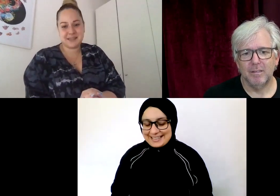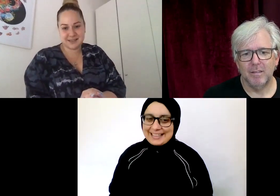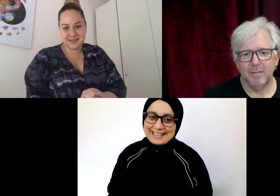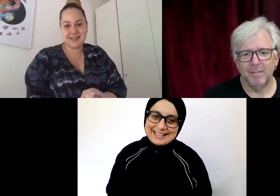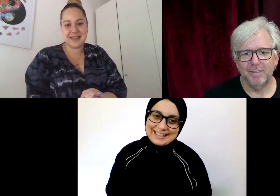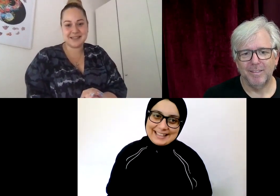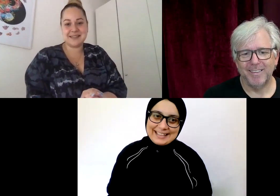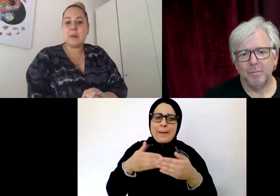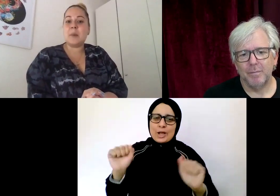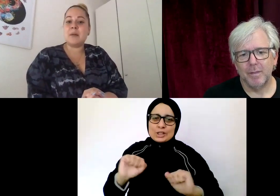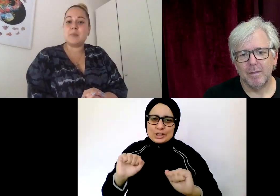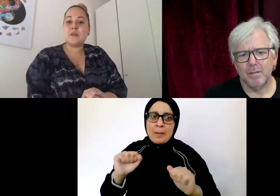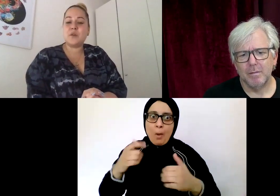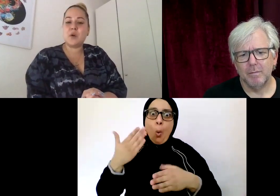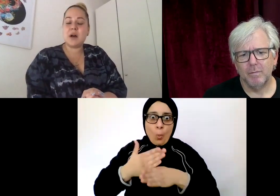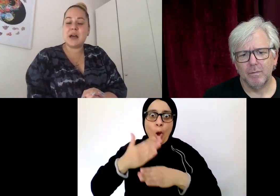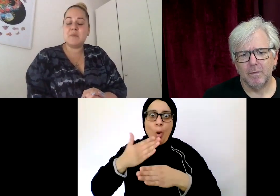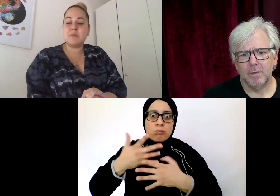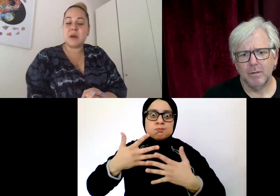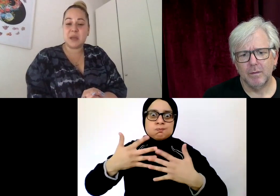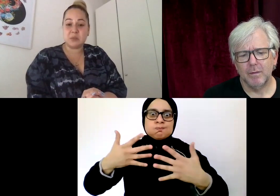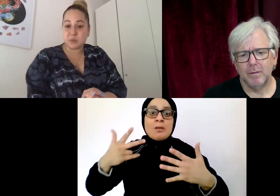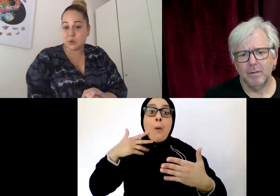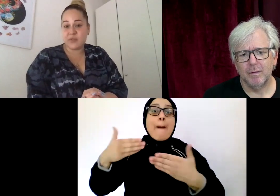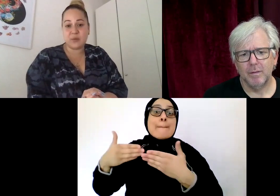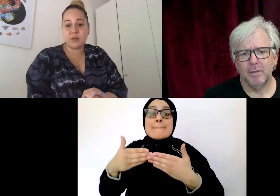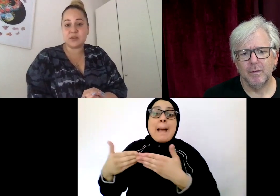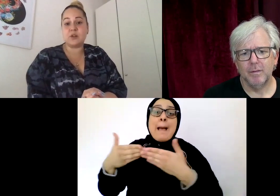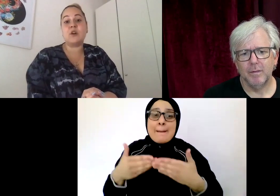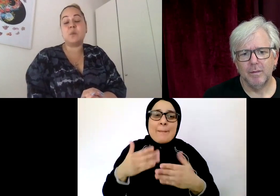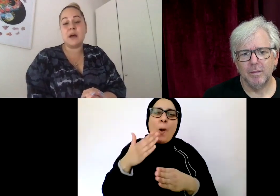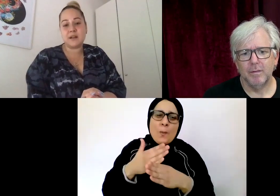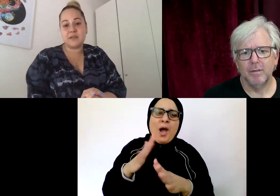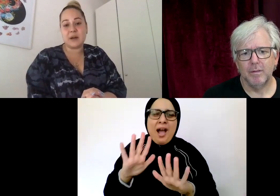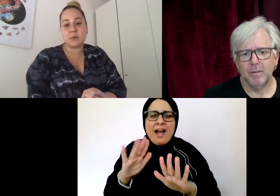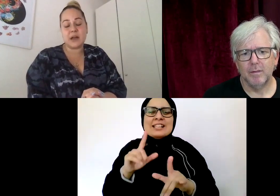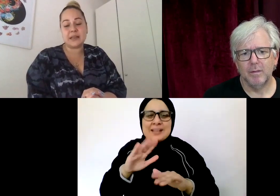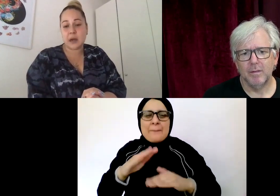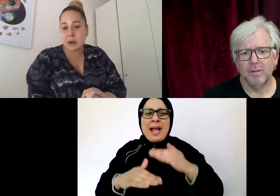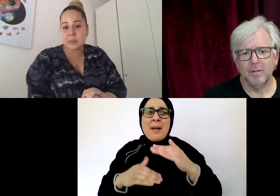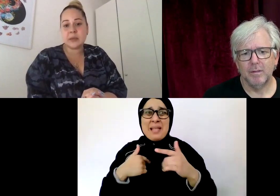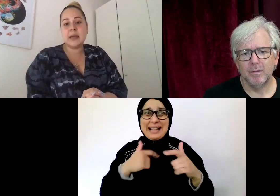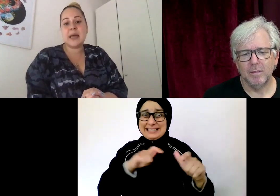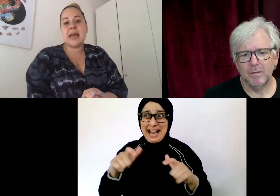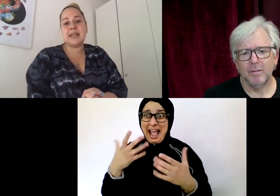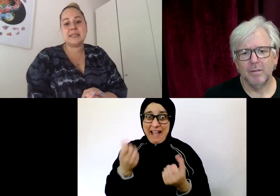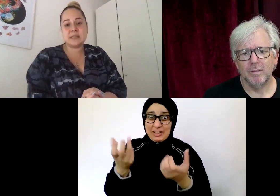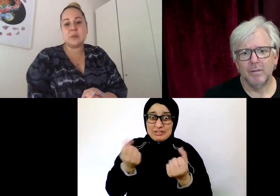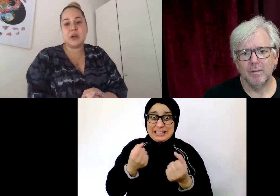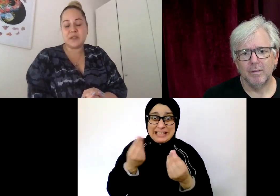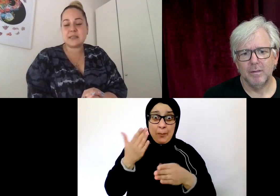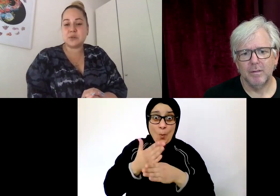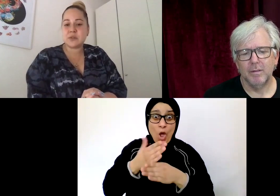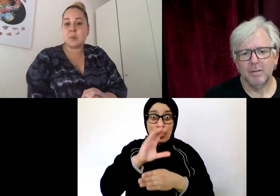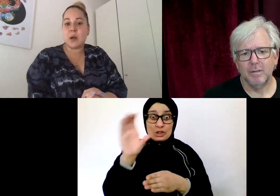Yes, yes. But before my baby was born, there was a lot of work that had come up. And then since